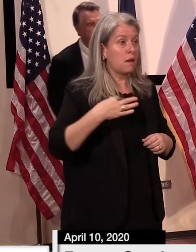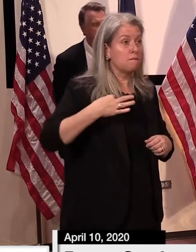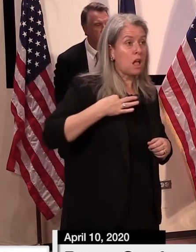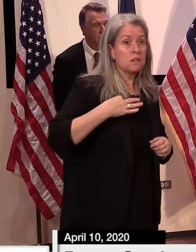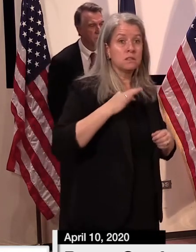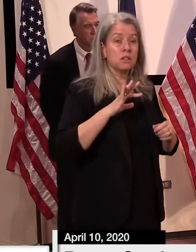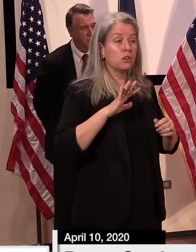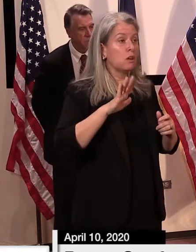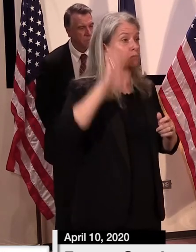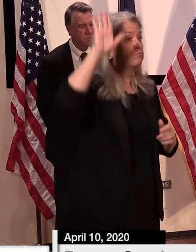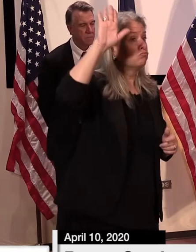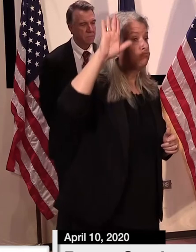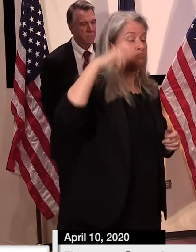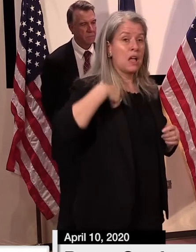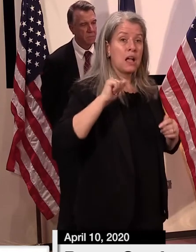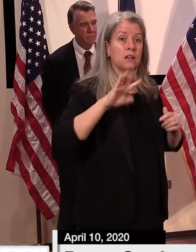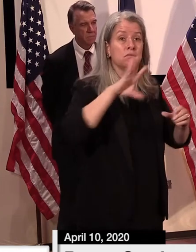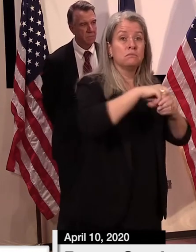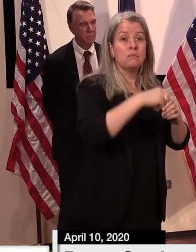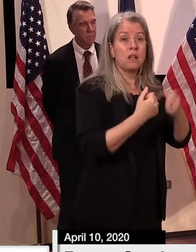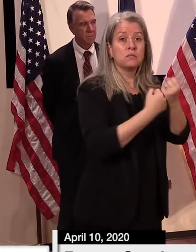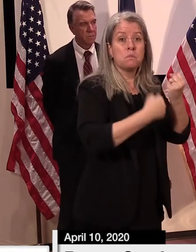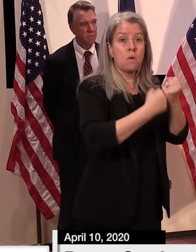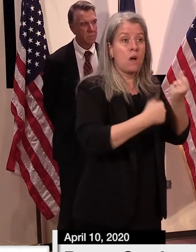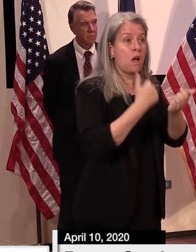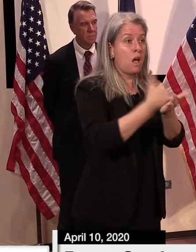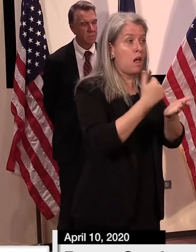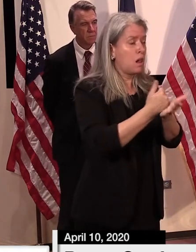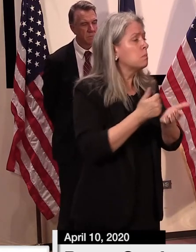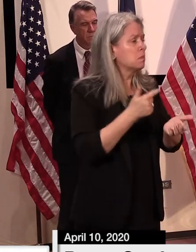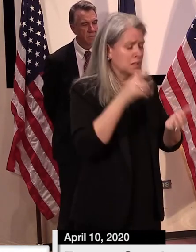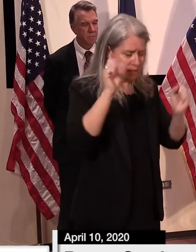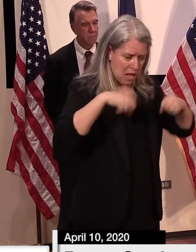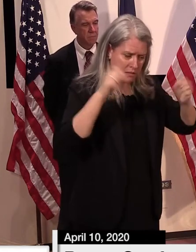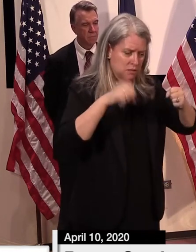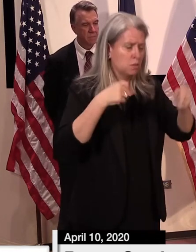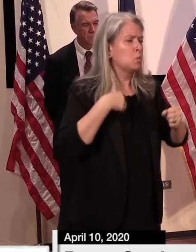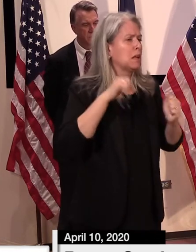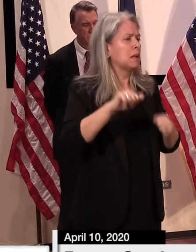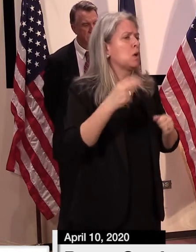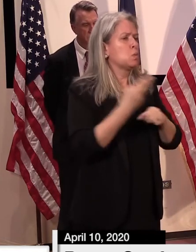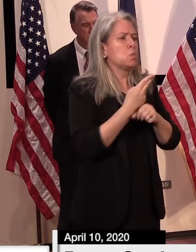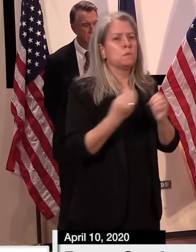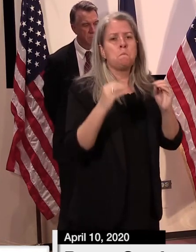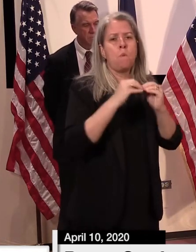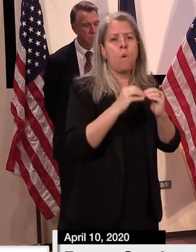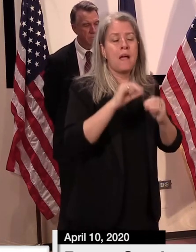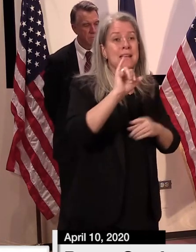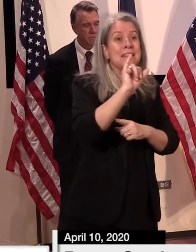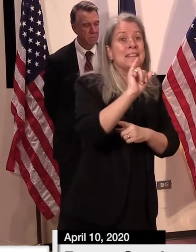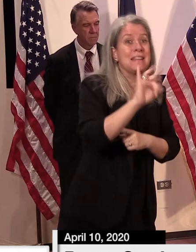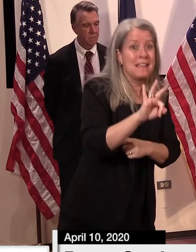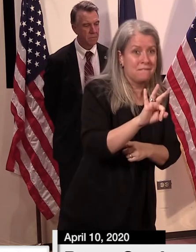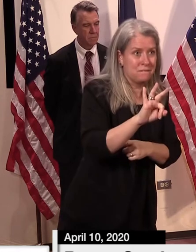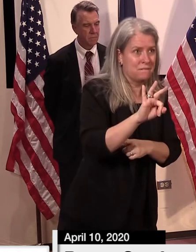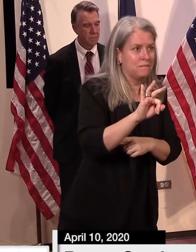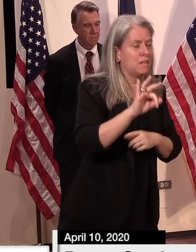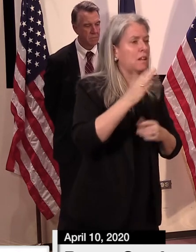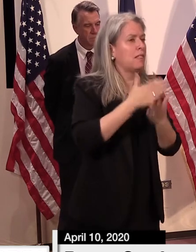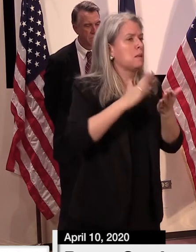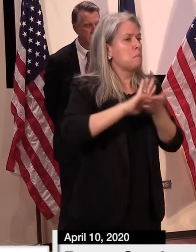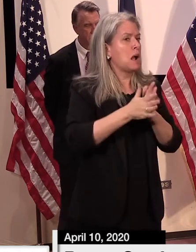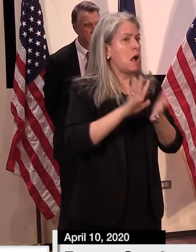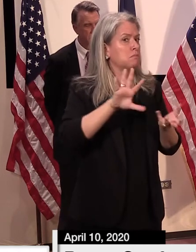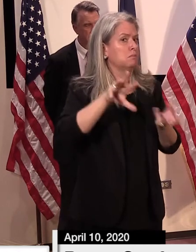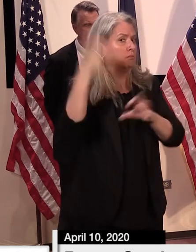for medical care in case um you know things uh don't progress the way the models are but